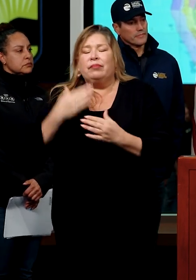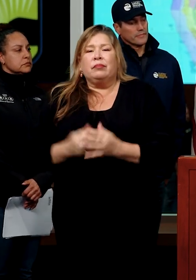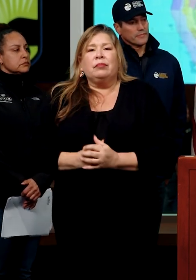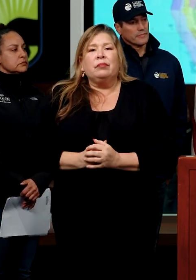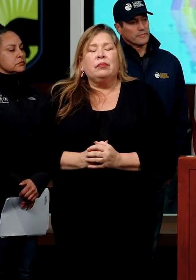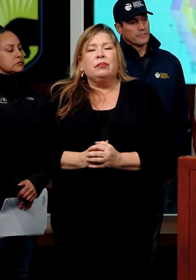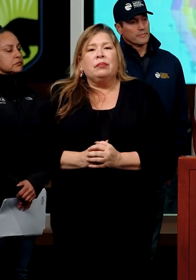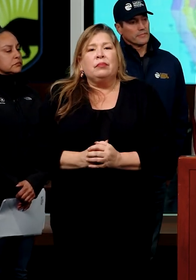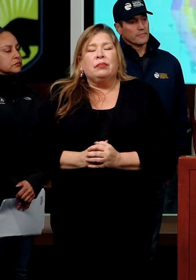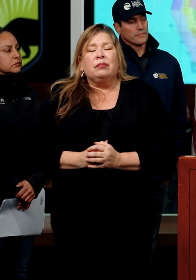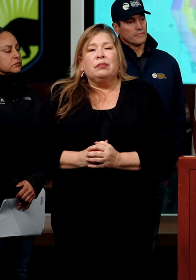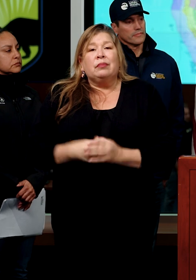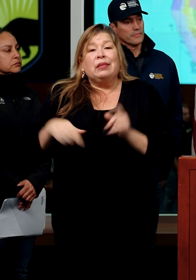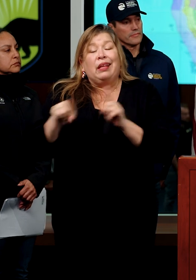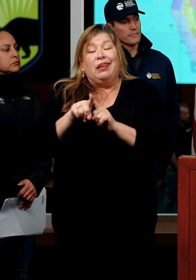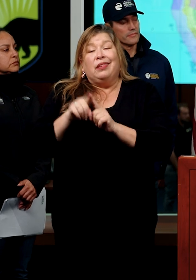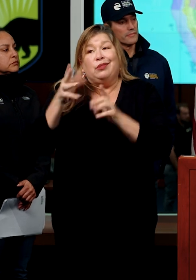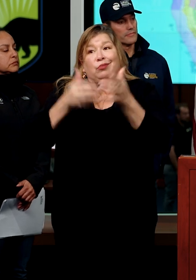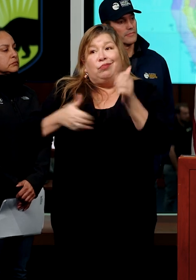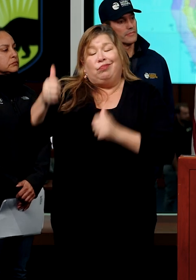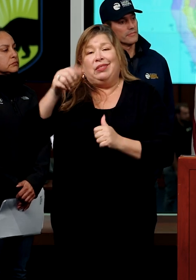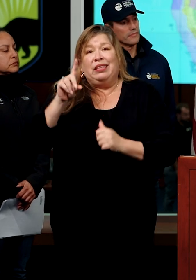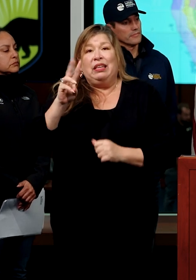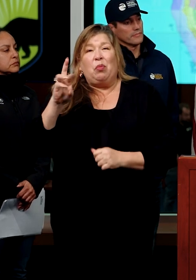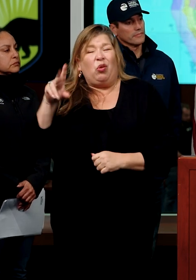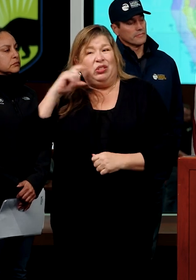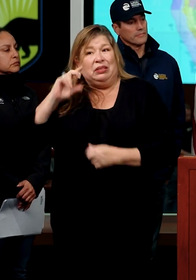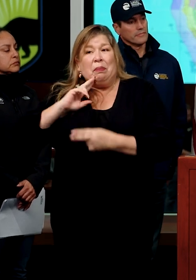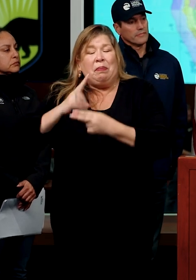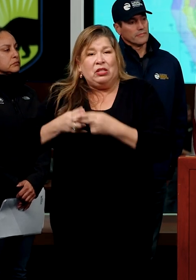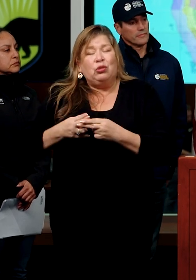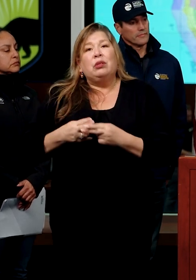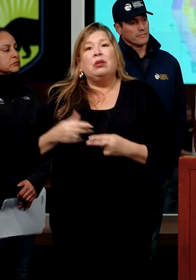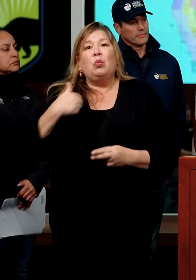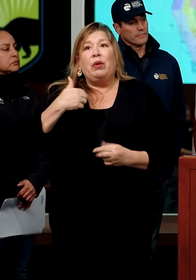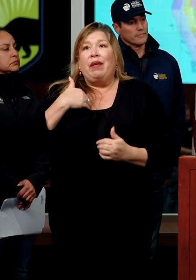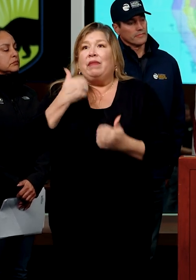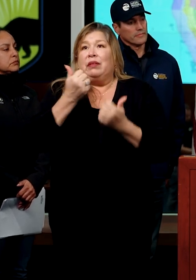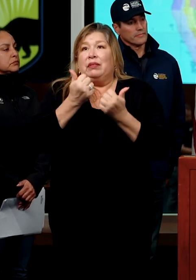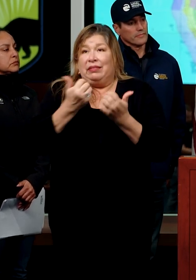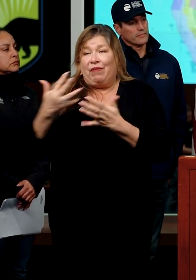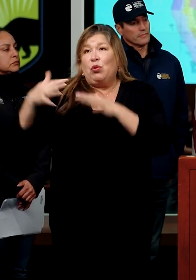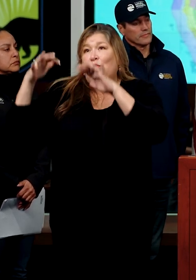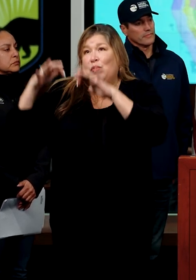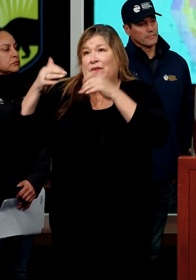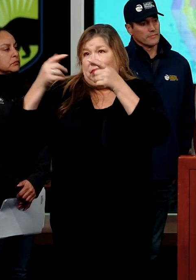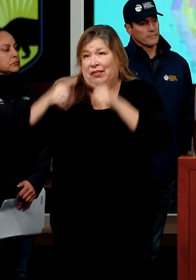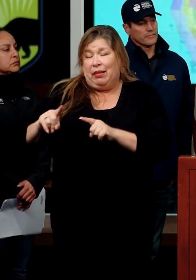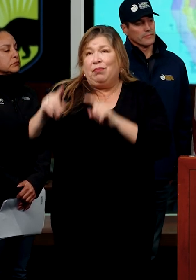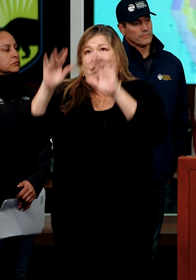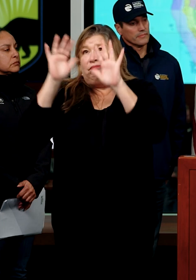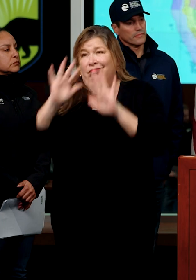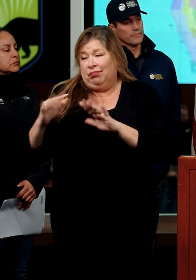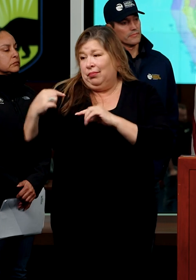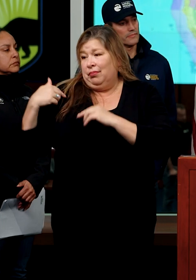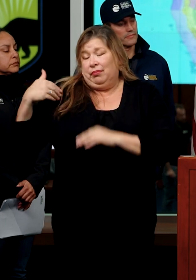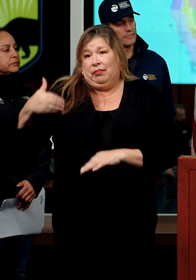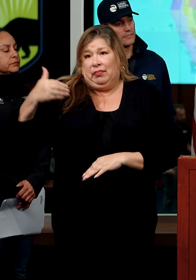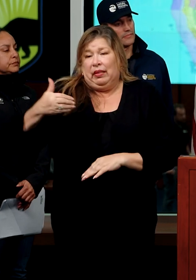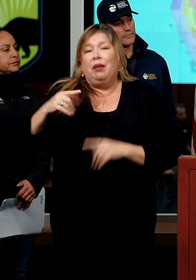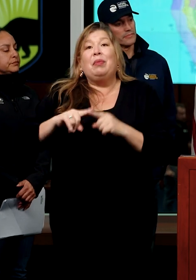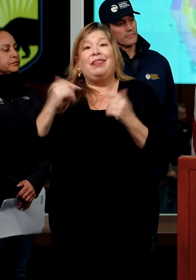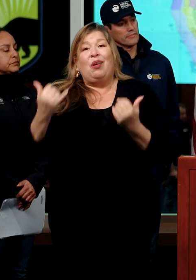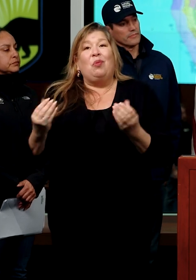As Secretary Nemeth mentioned, we've got several storms behind us, but we have several storms ahead of us. Still